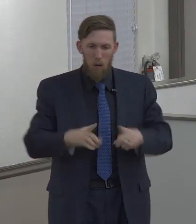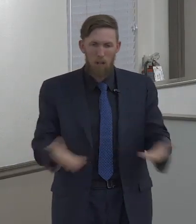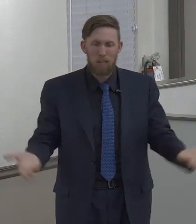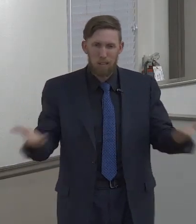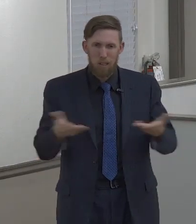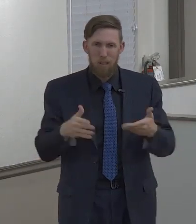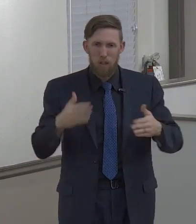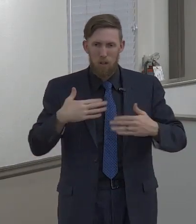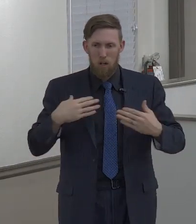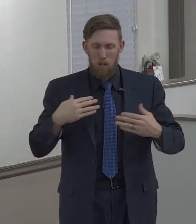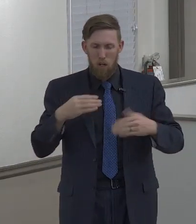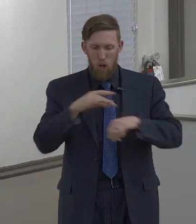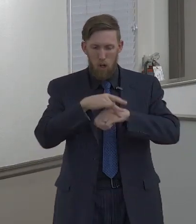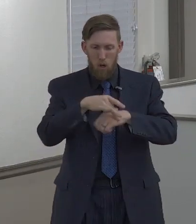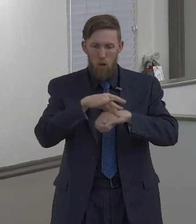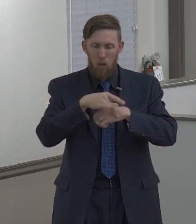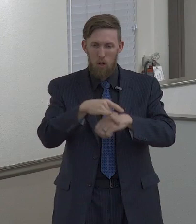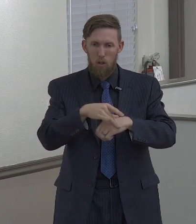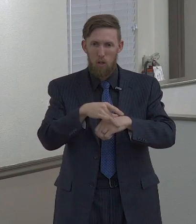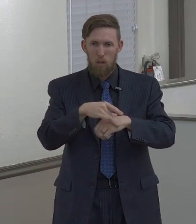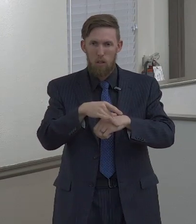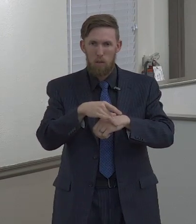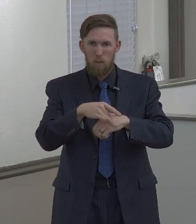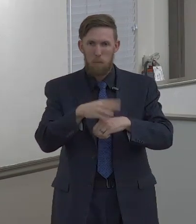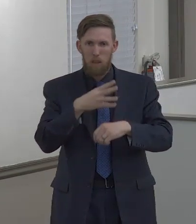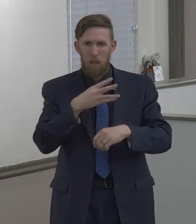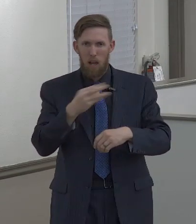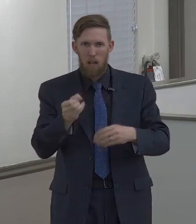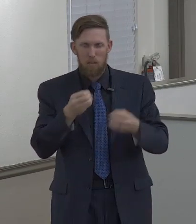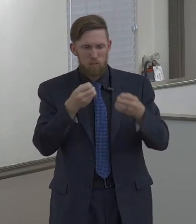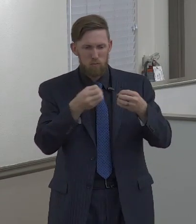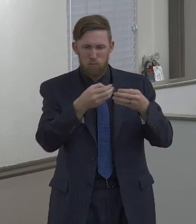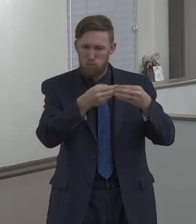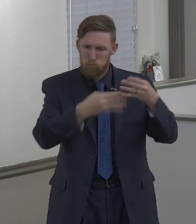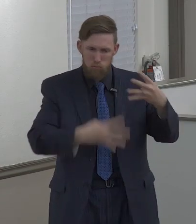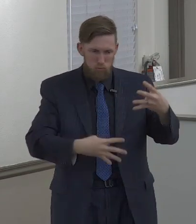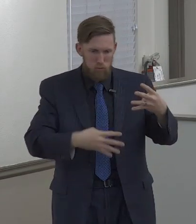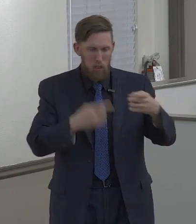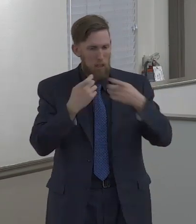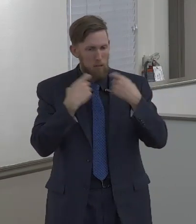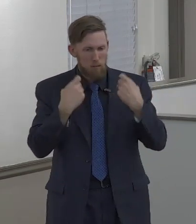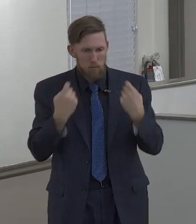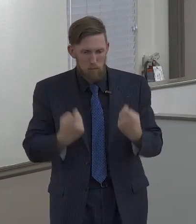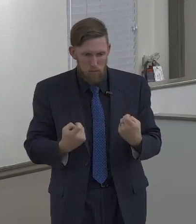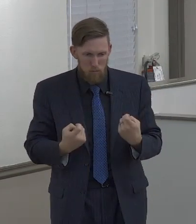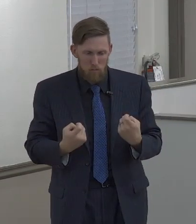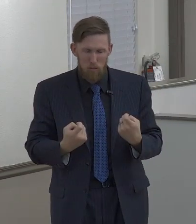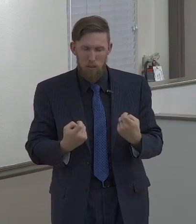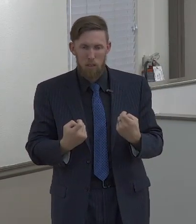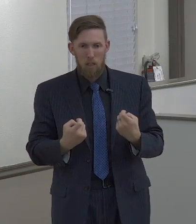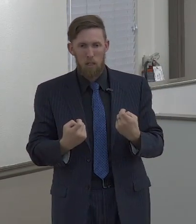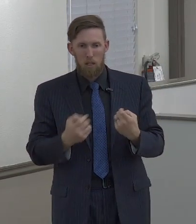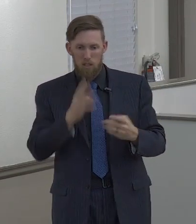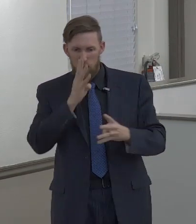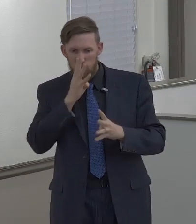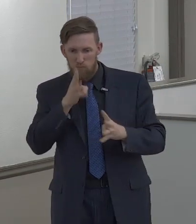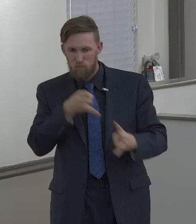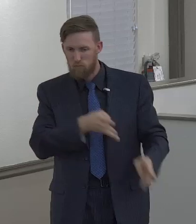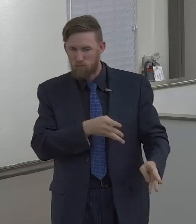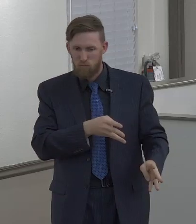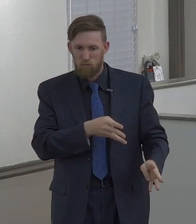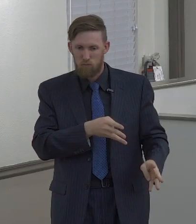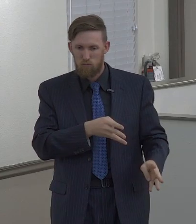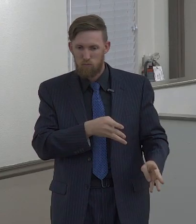fornication, uncleanness, inordinate affection, evil concupiscence, and covetousness, which is